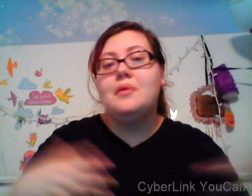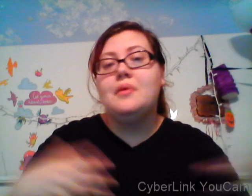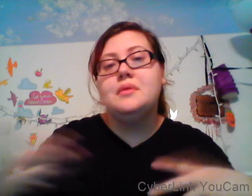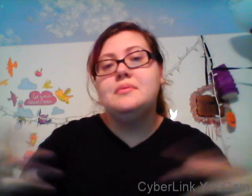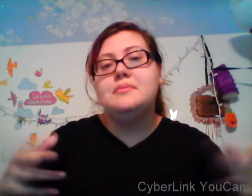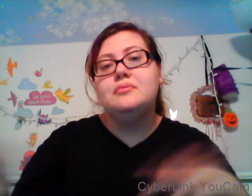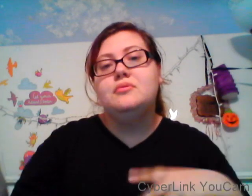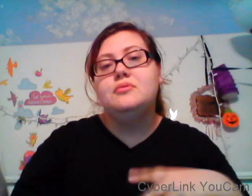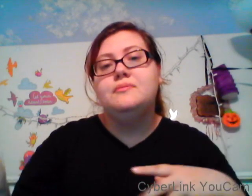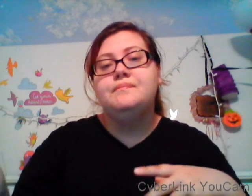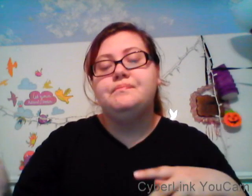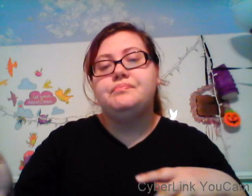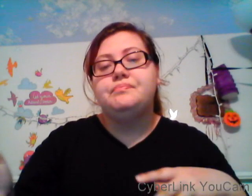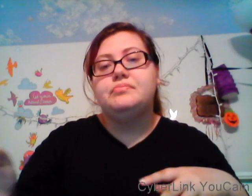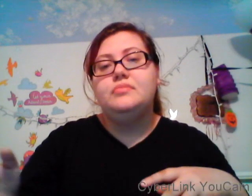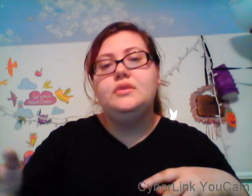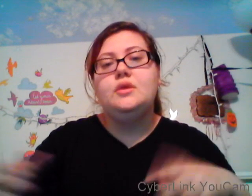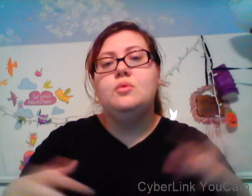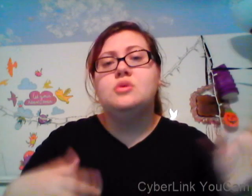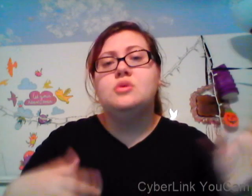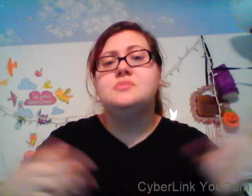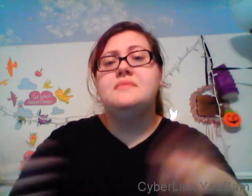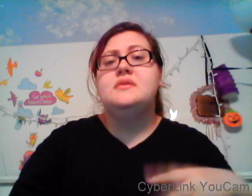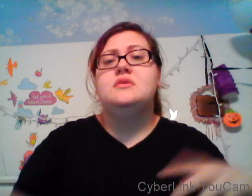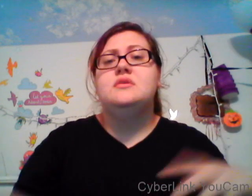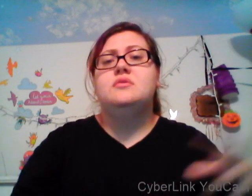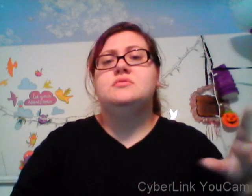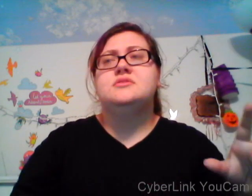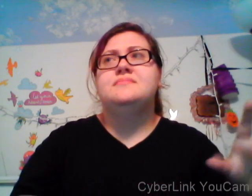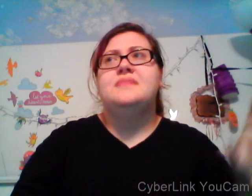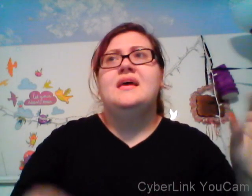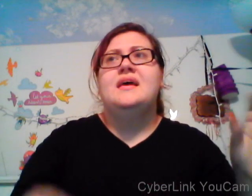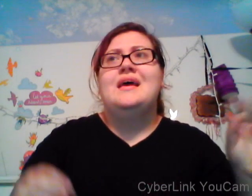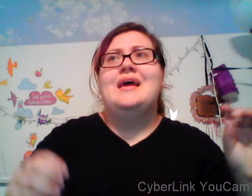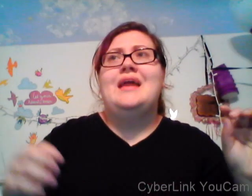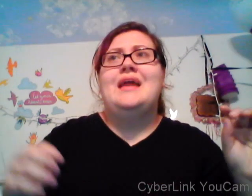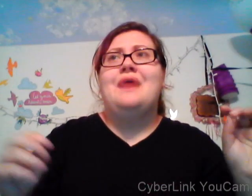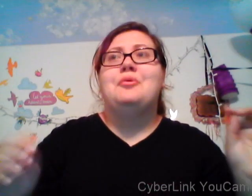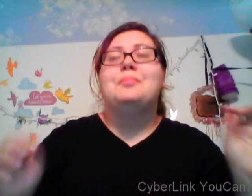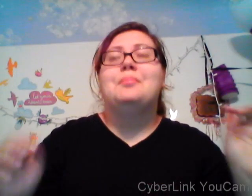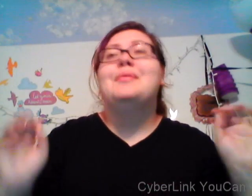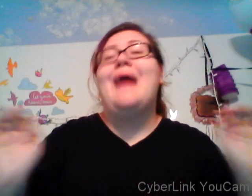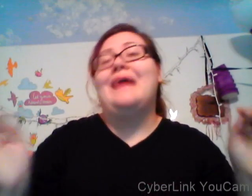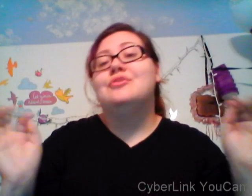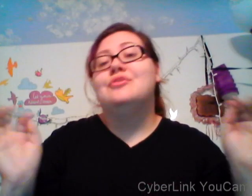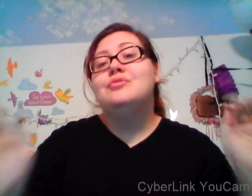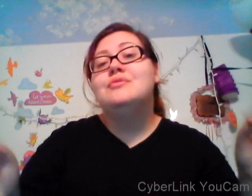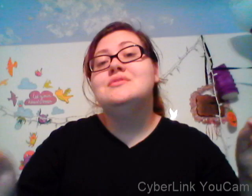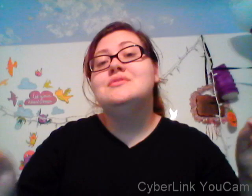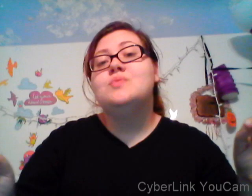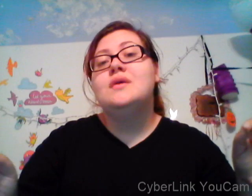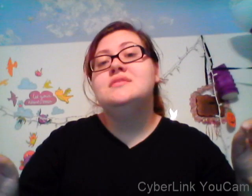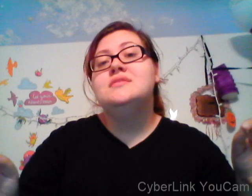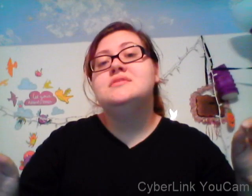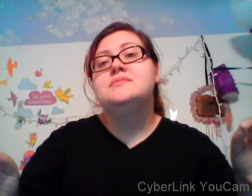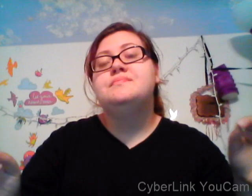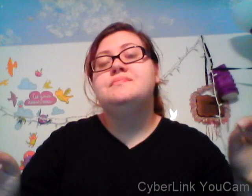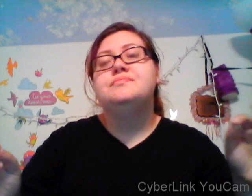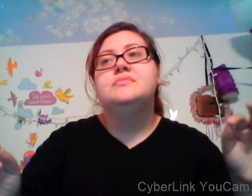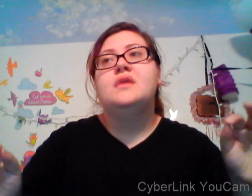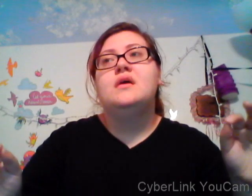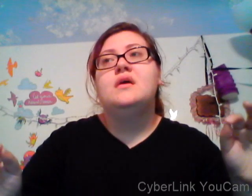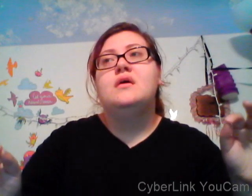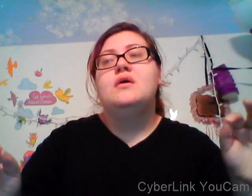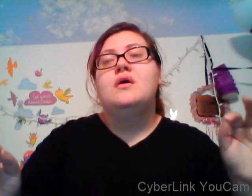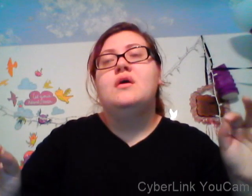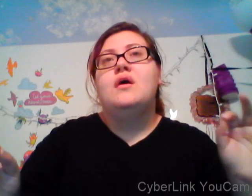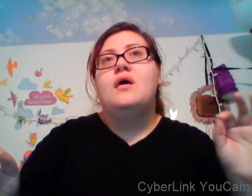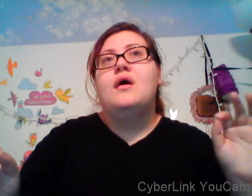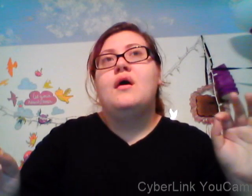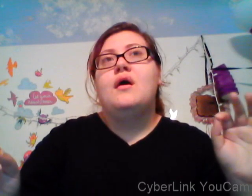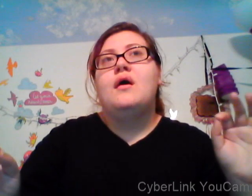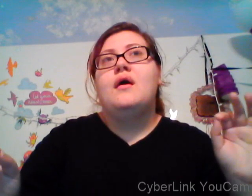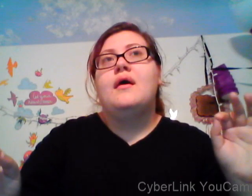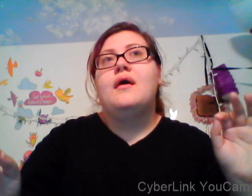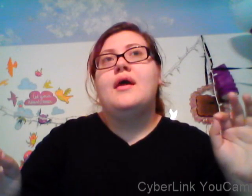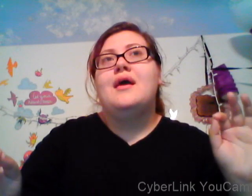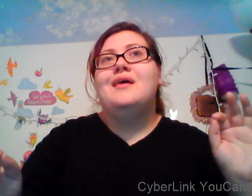I as of an hour ago when I checked had 36 and then I